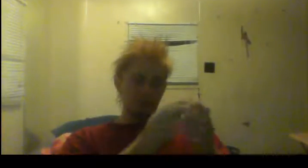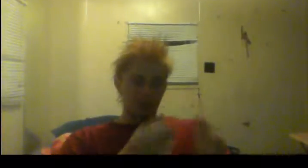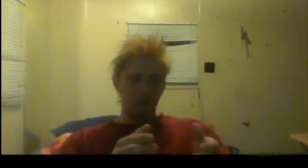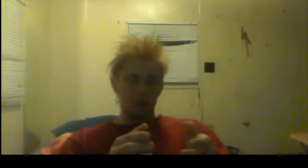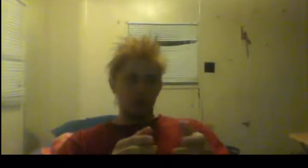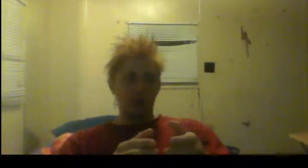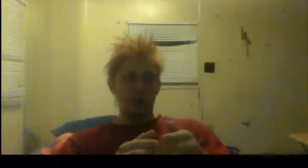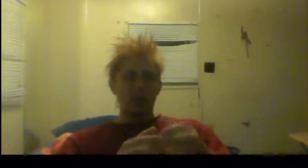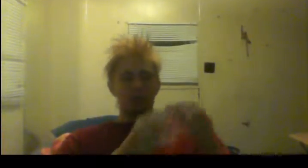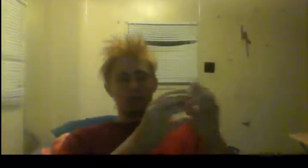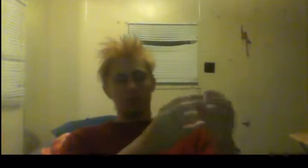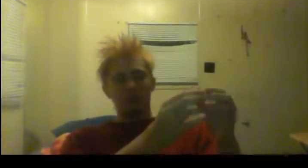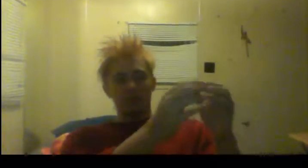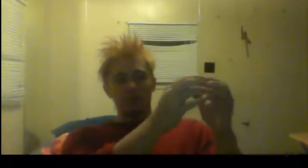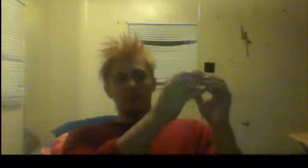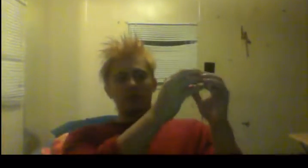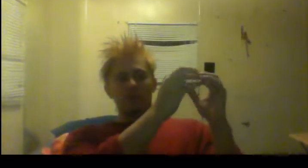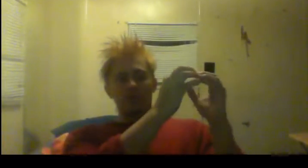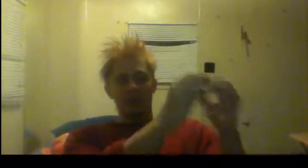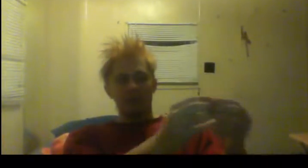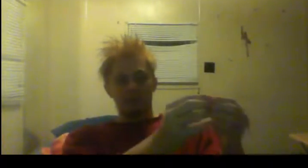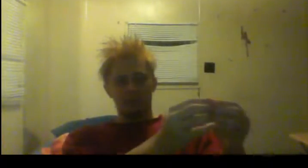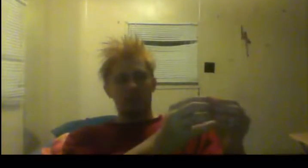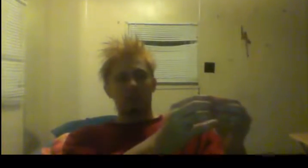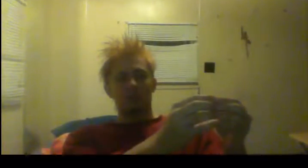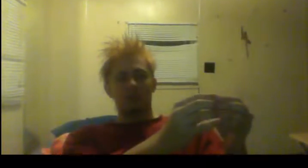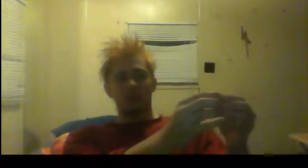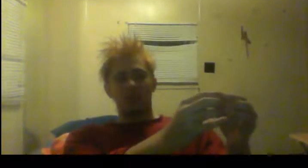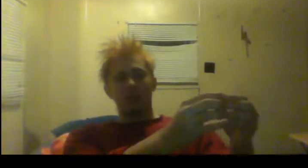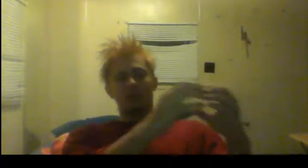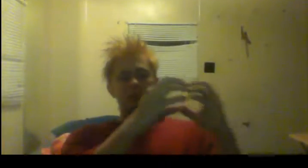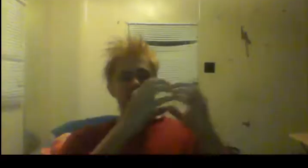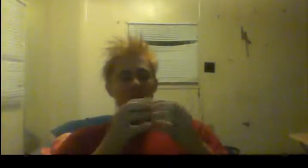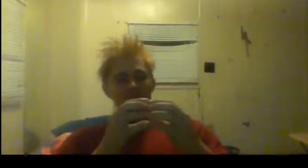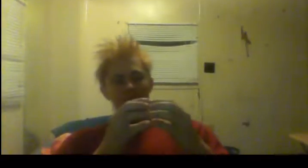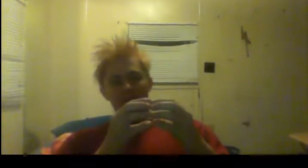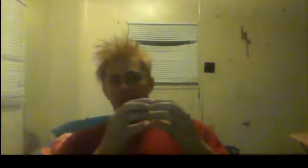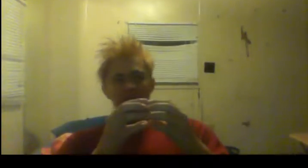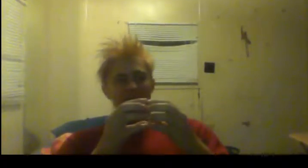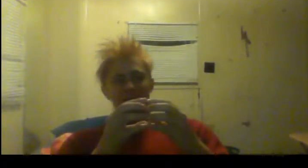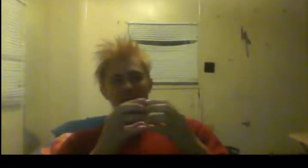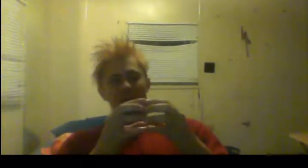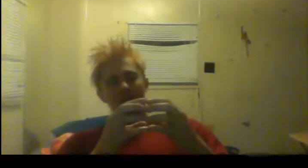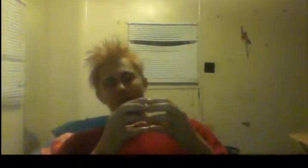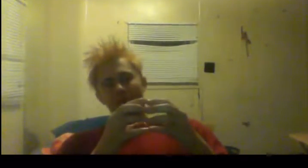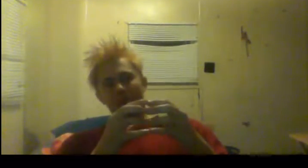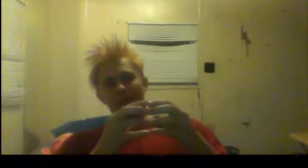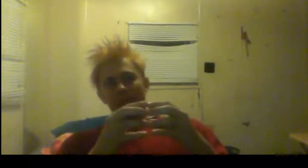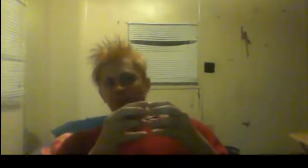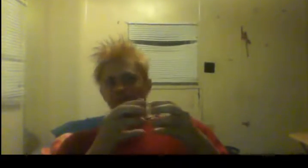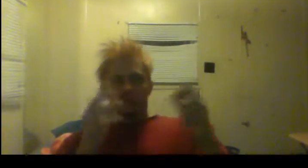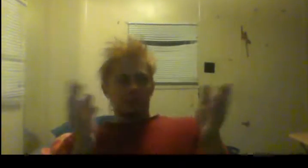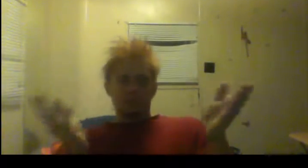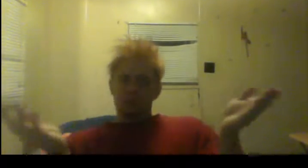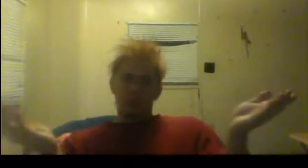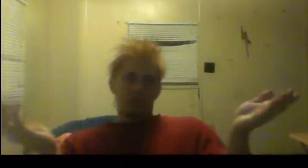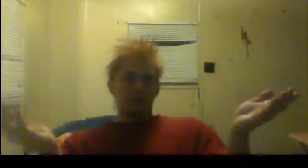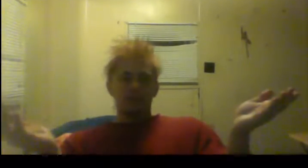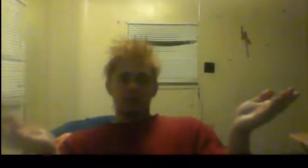some Tupperware. Bring it with you. And then that's your second meal. Your third meal can be anything. It could be the